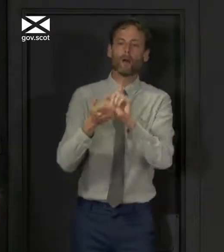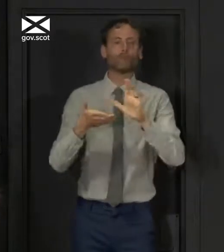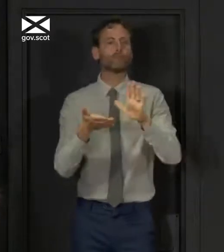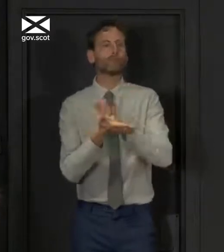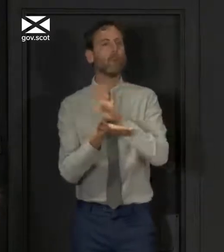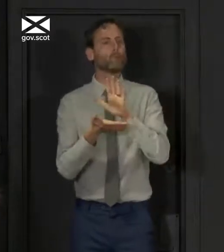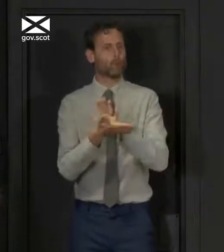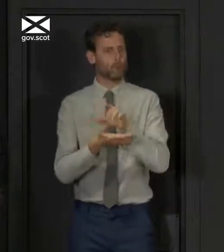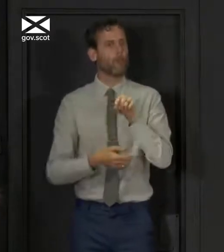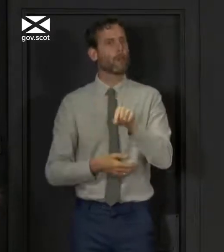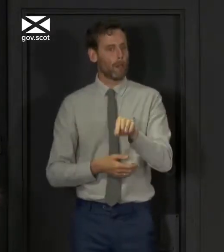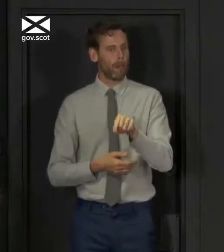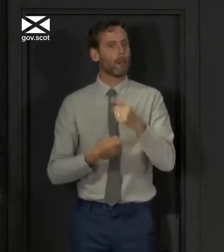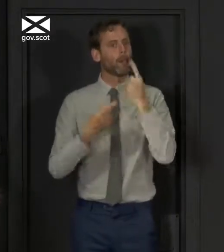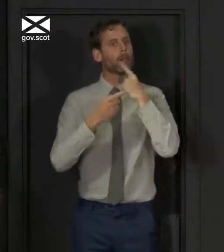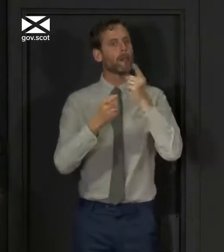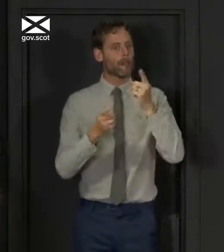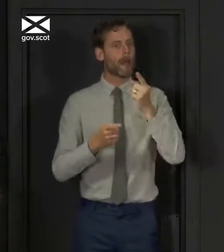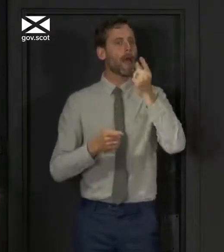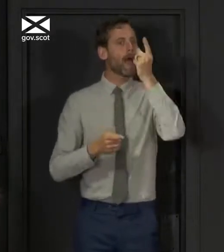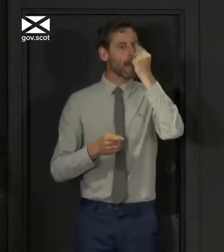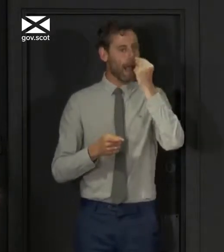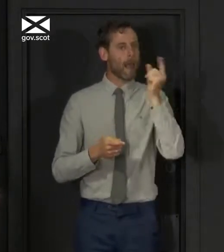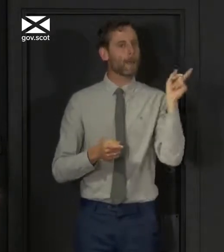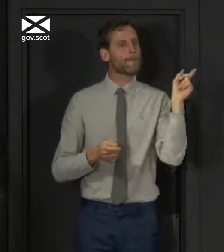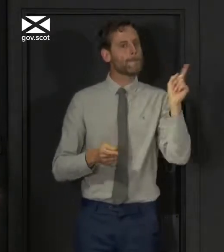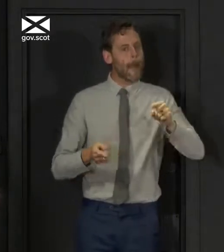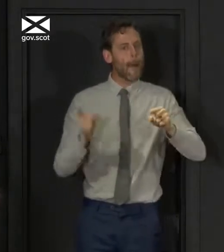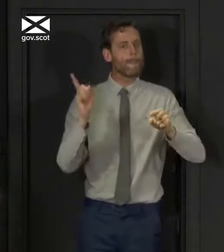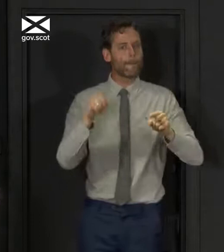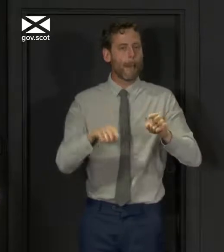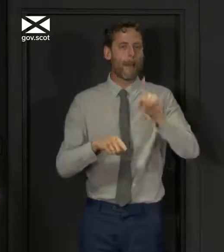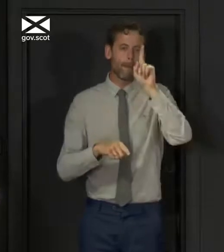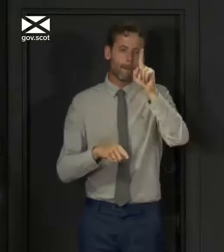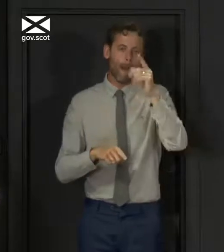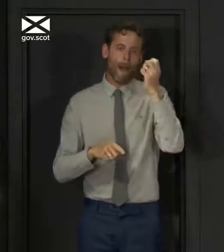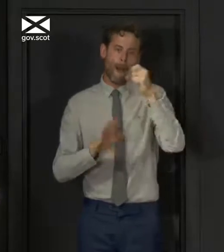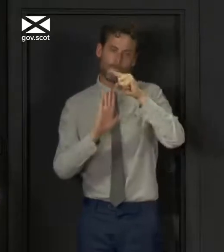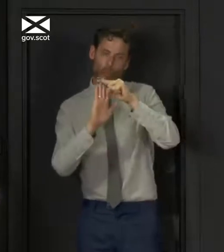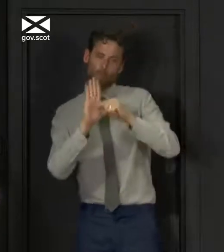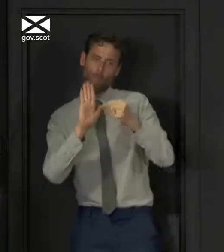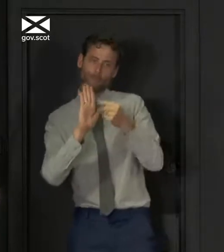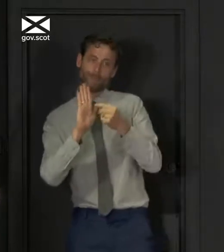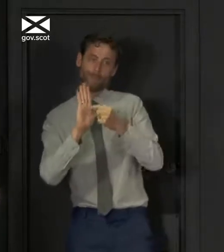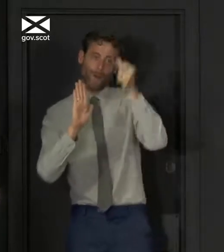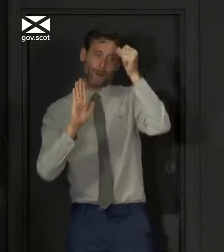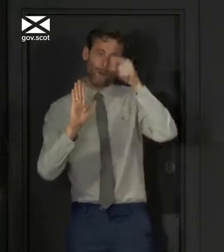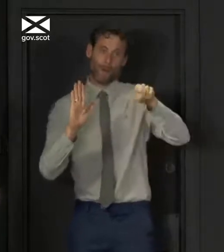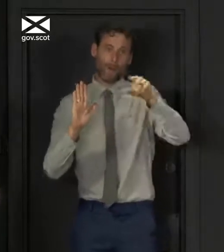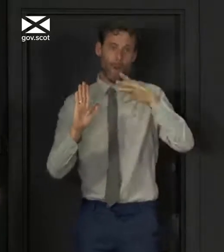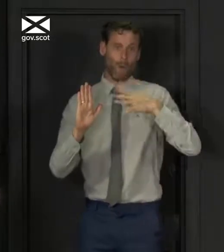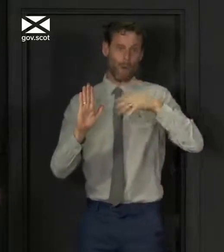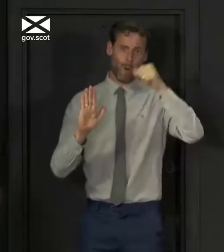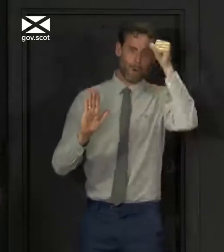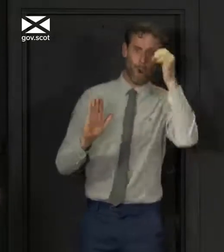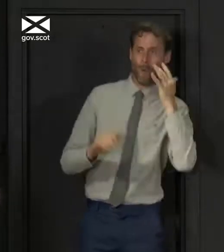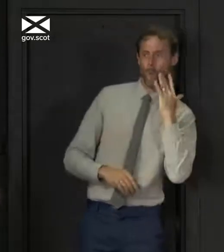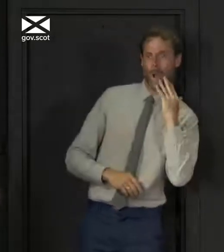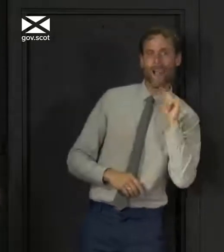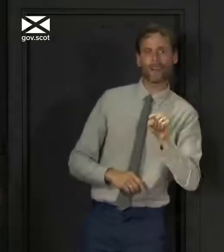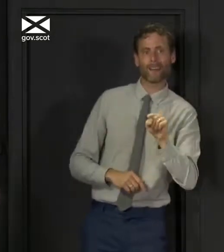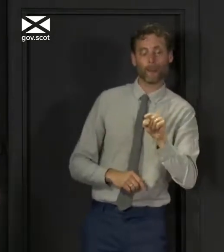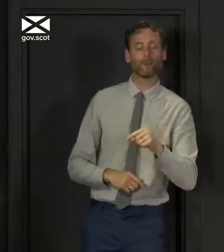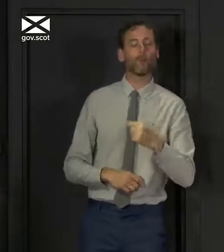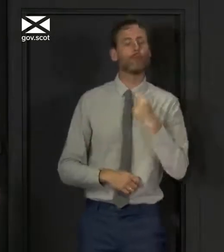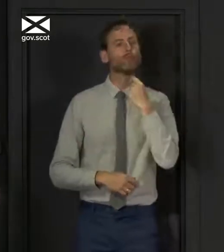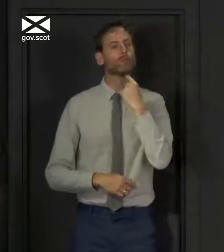And this, I know, is something everyone has been eagerly anticipating. From tomorrow, the regulations on meeting other